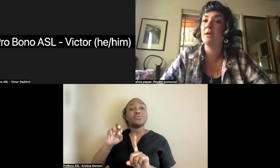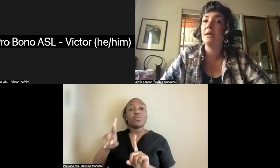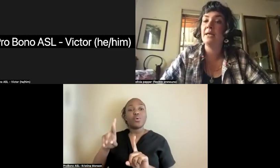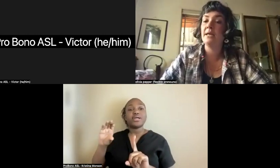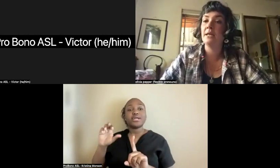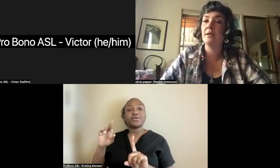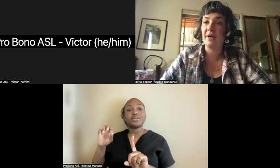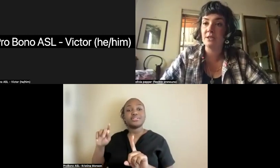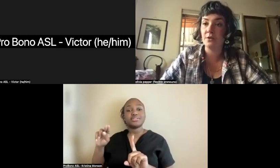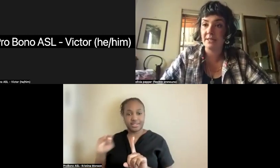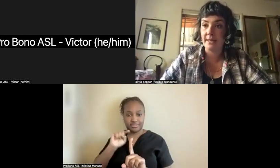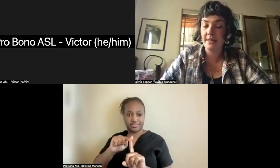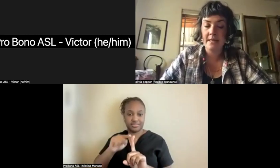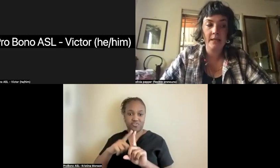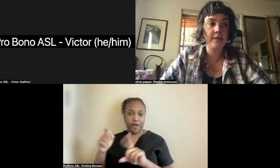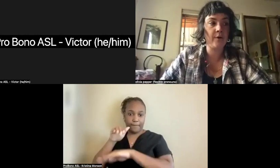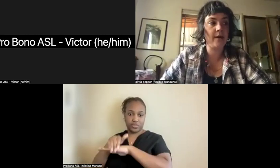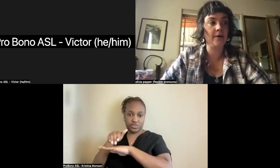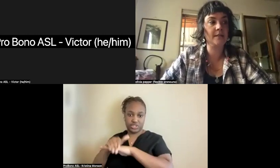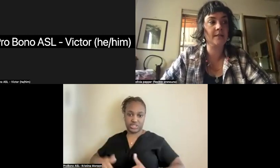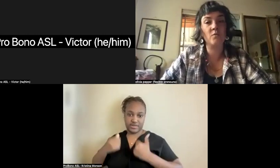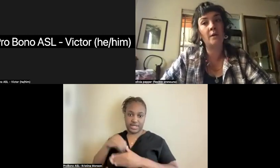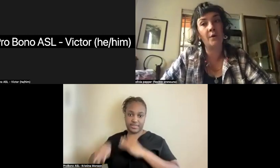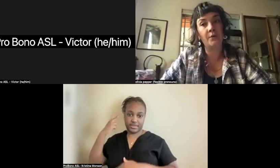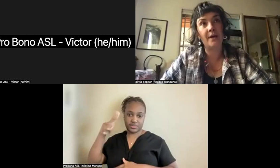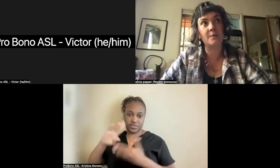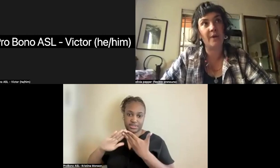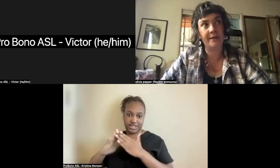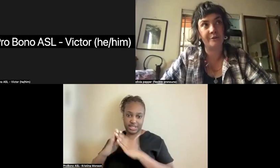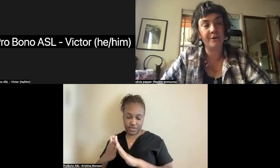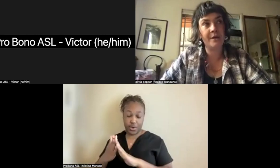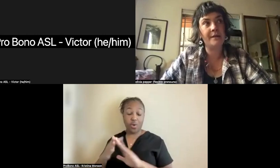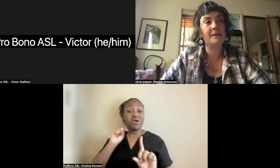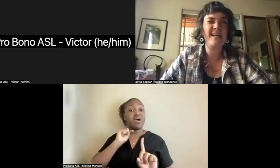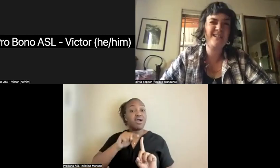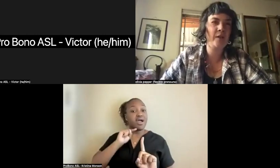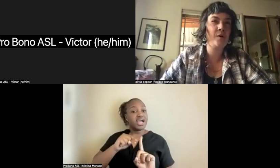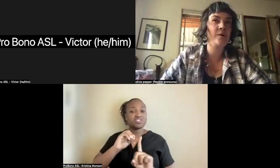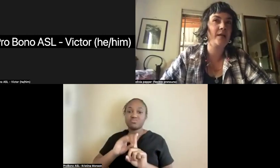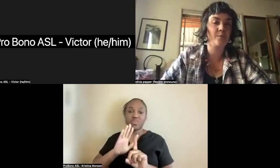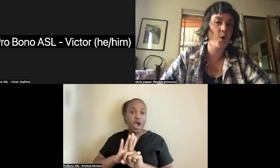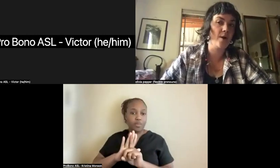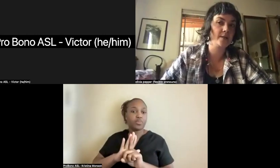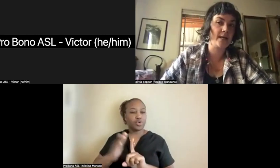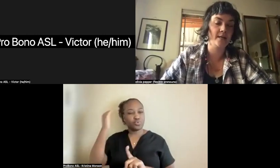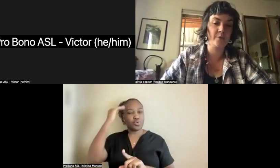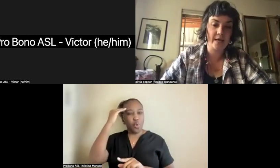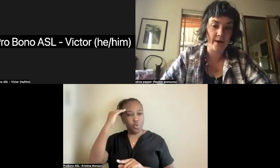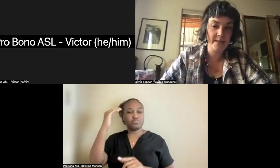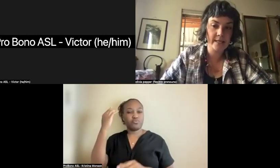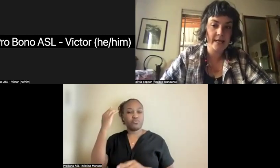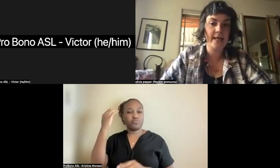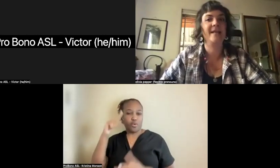in Mexico City. Leonora Carrington is well known as a painter, less well known as a poet and